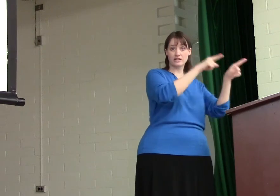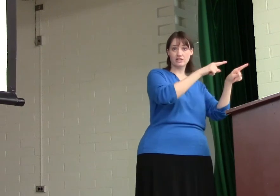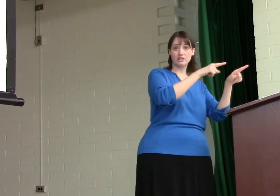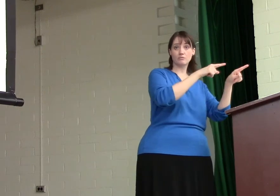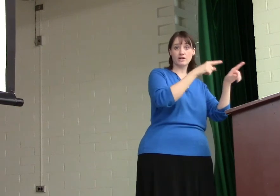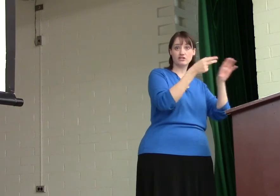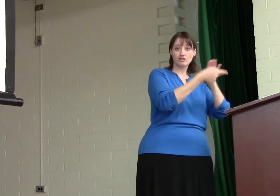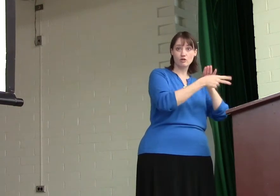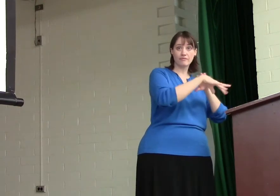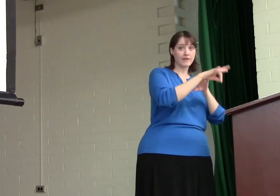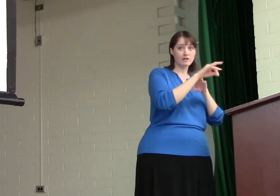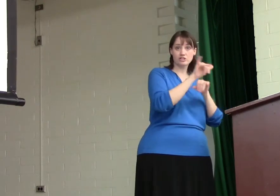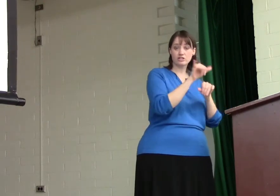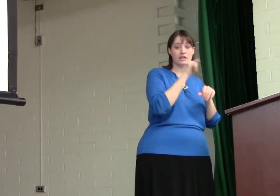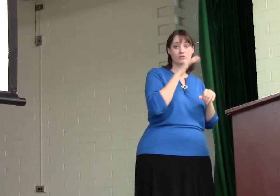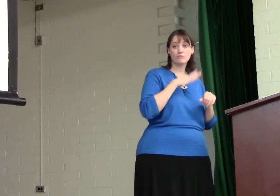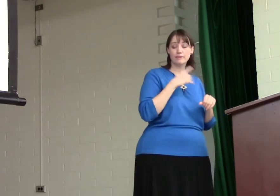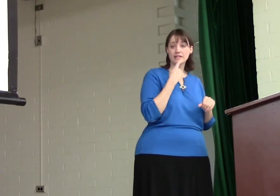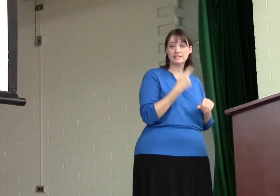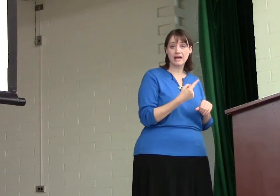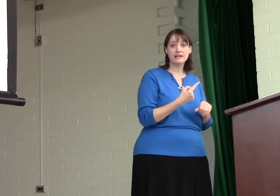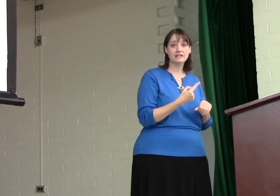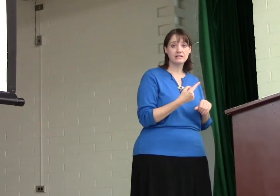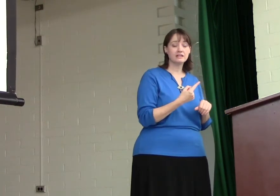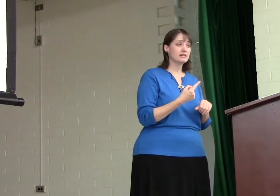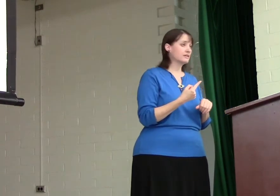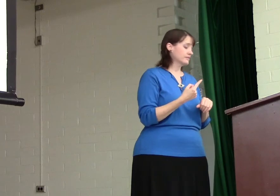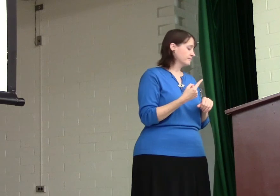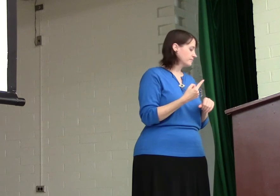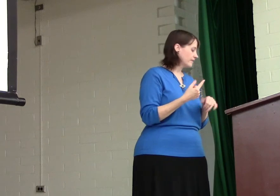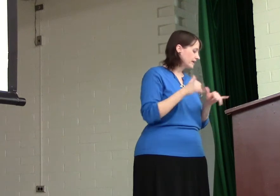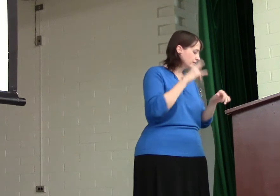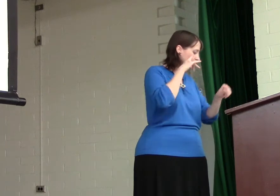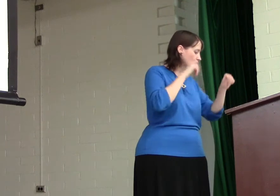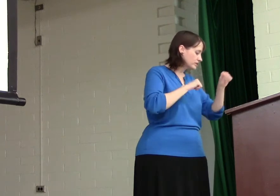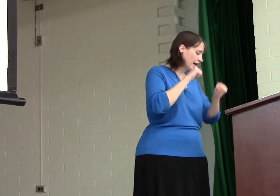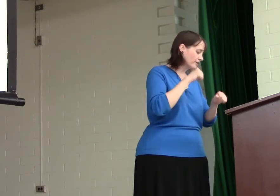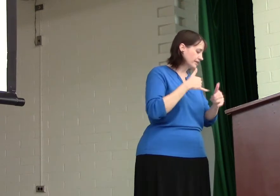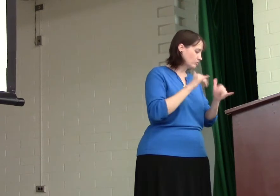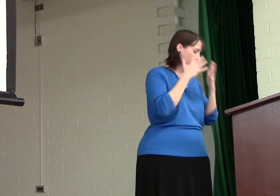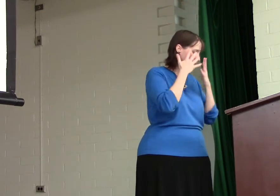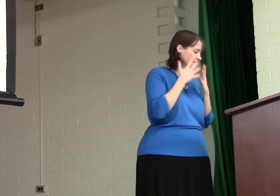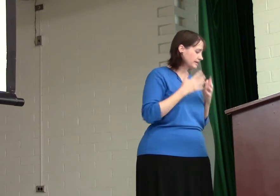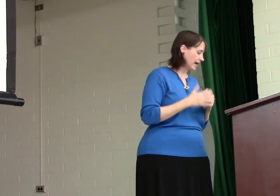to the tomb and found it, just like the woman had said, they still were doubting. They were still sad.